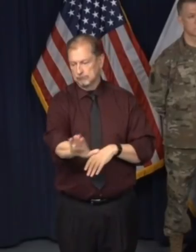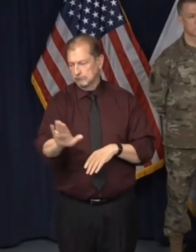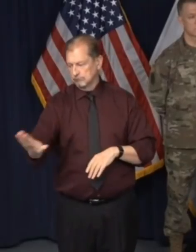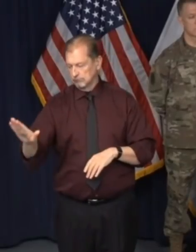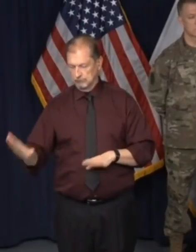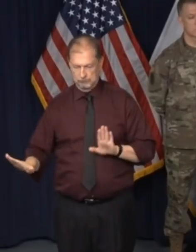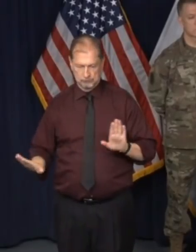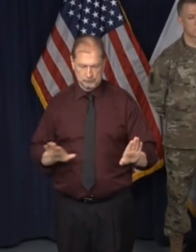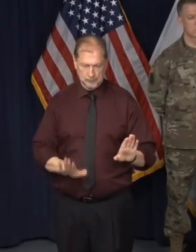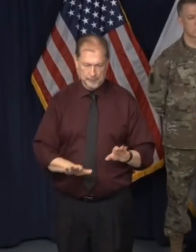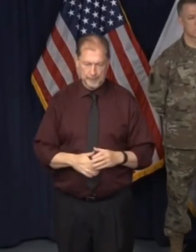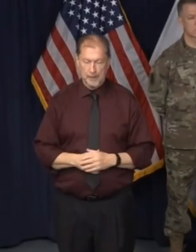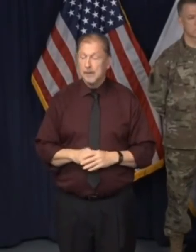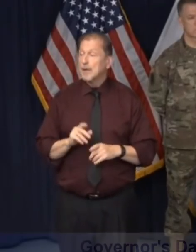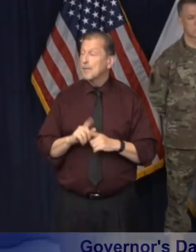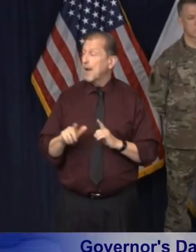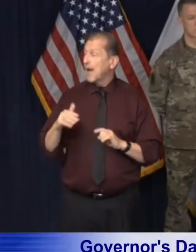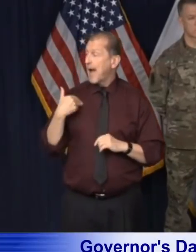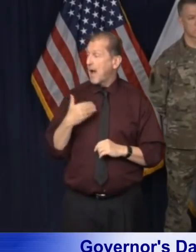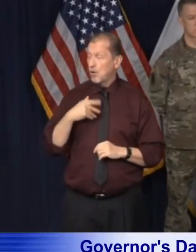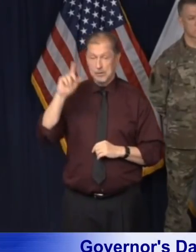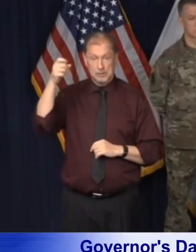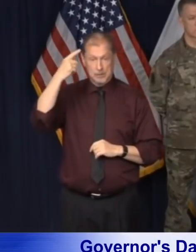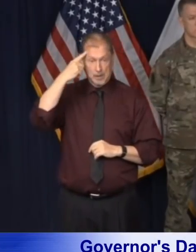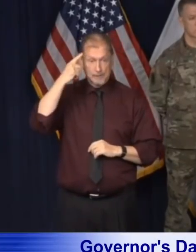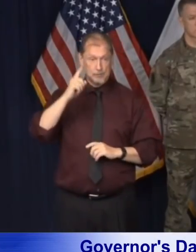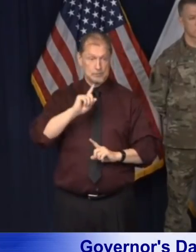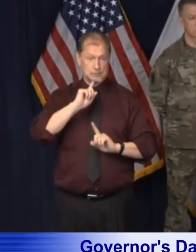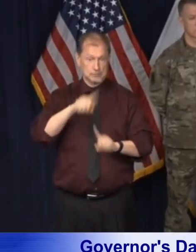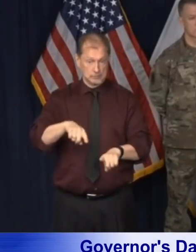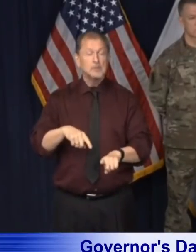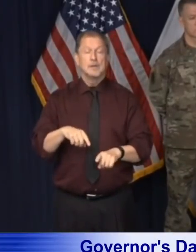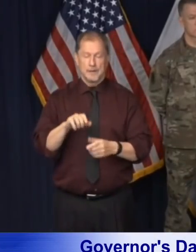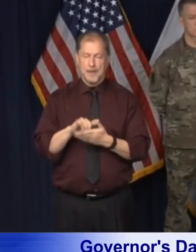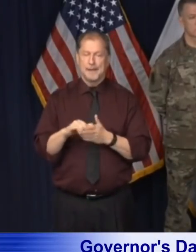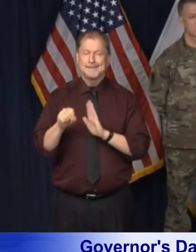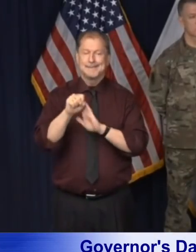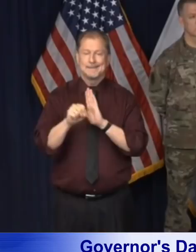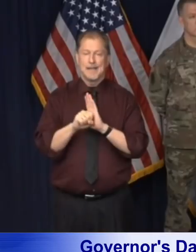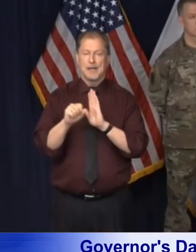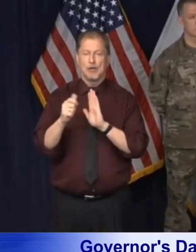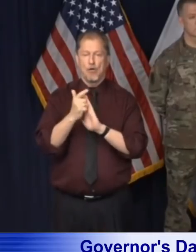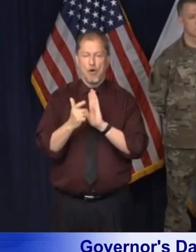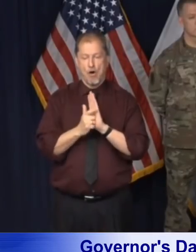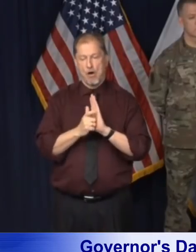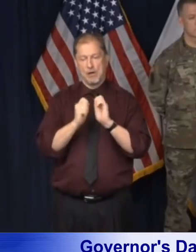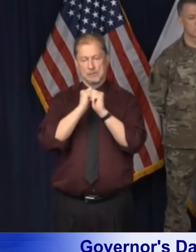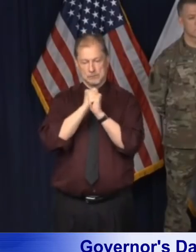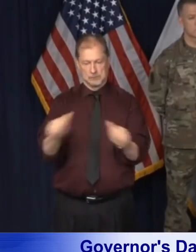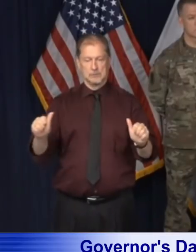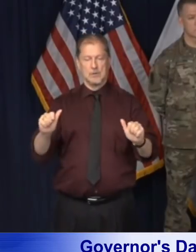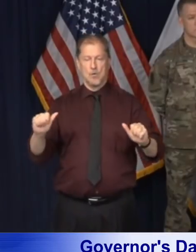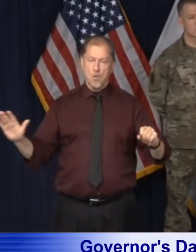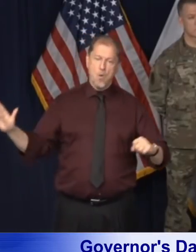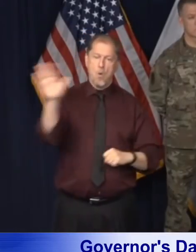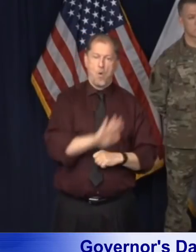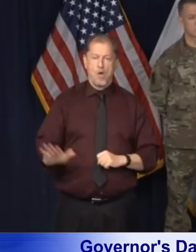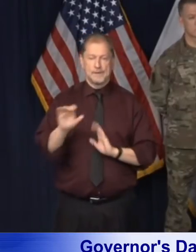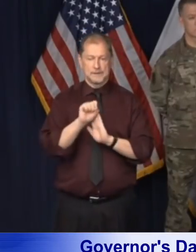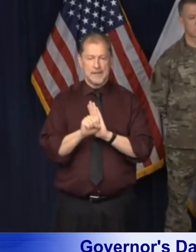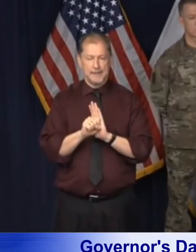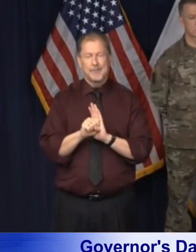but things that are in the executive orders are state law or, or I should say they're mandated by executive order. They're not state law.